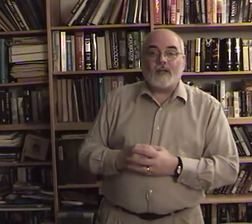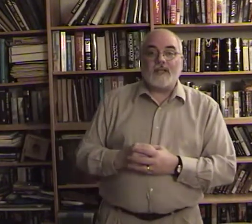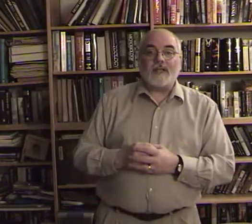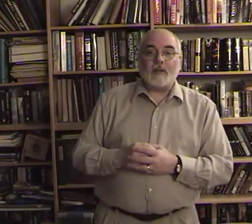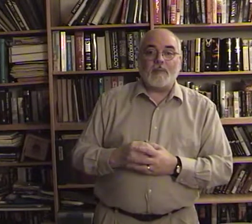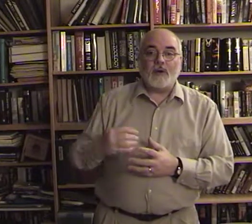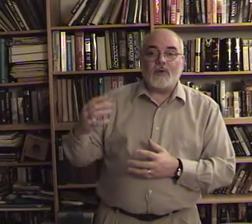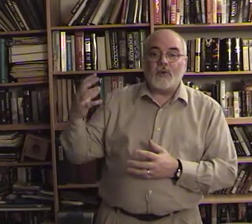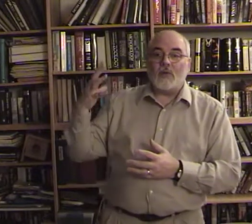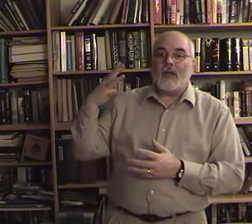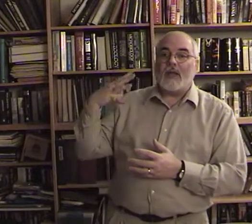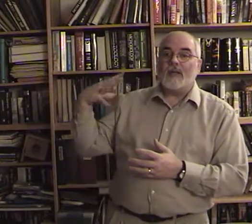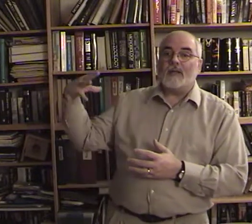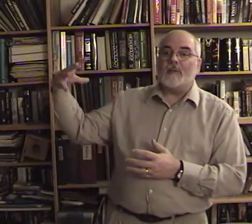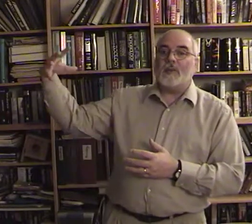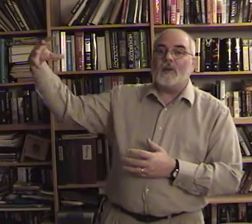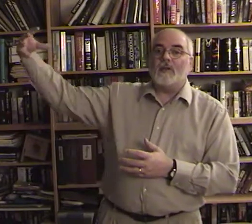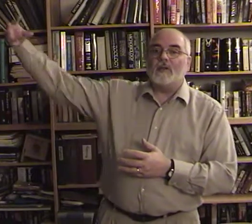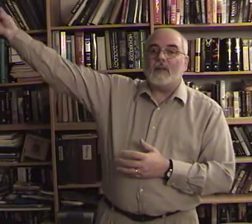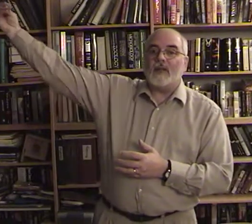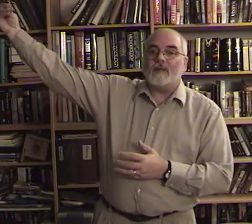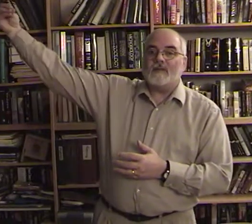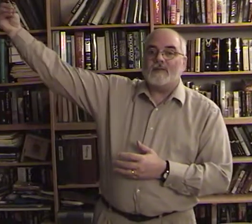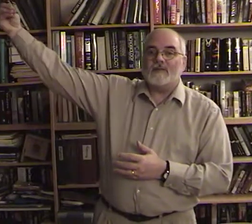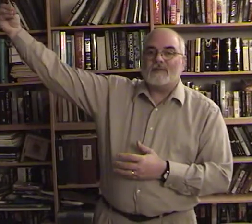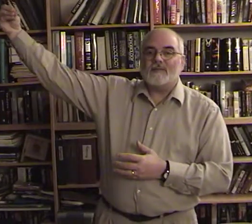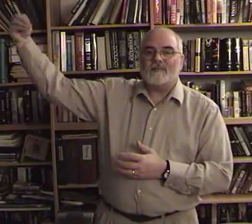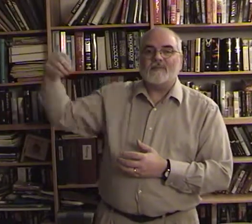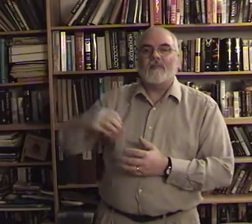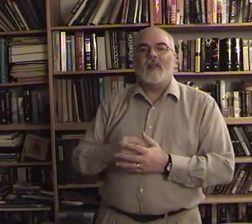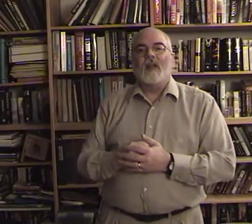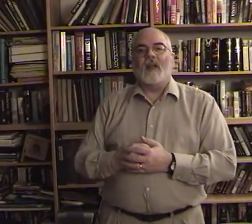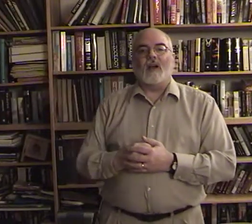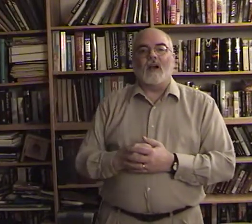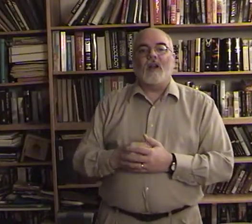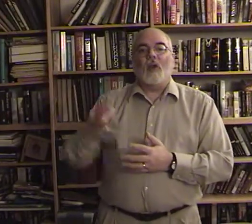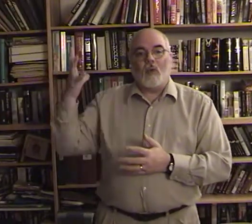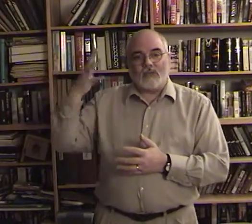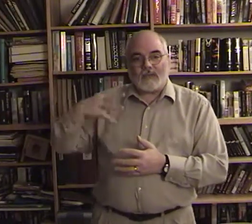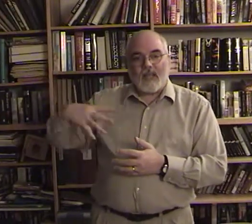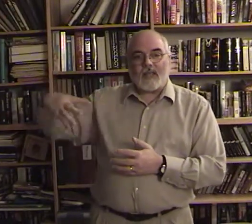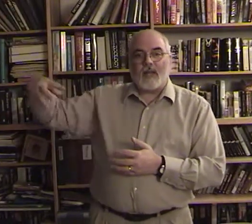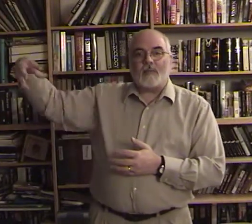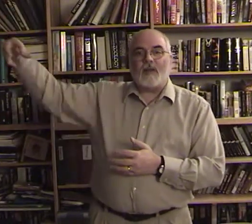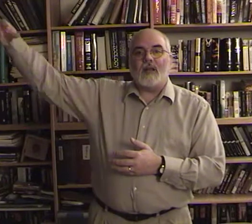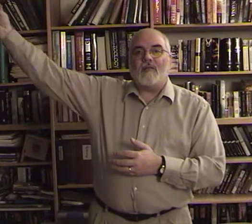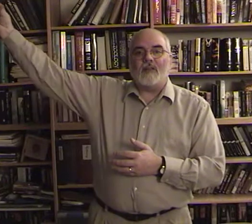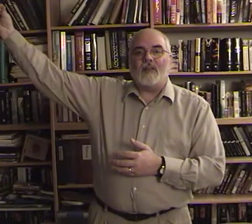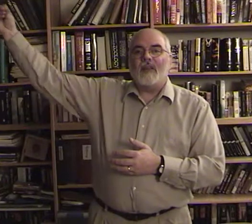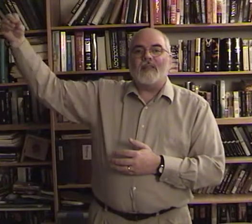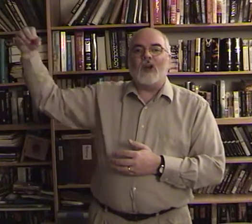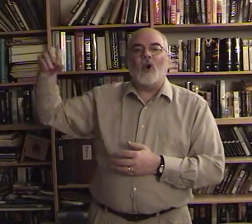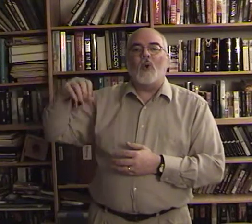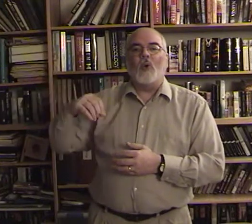did he disappear to he disappears to heaven all right was taken up into heaven that whole